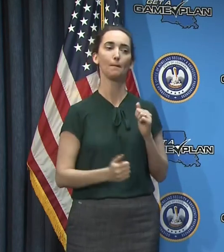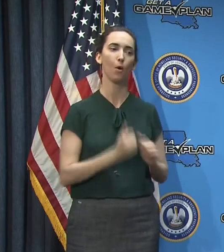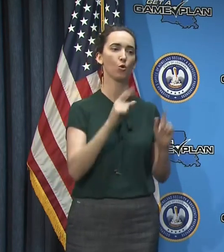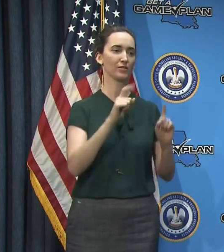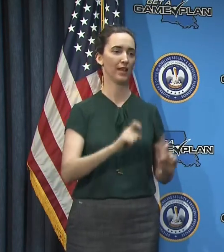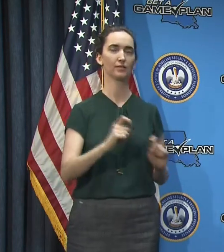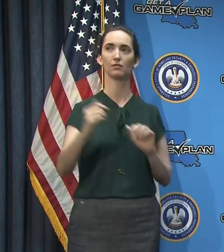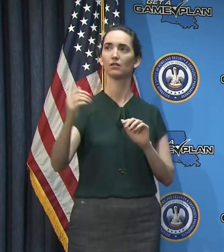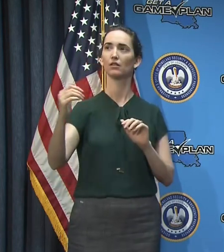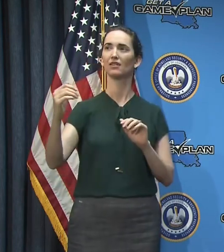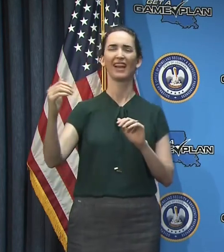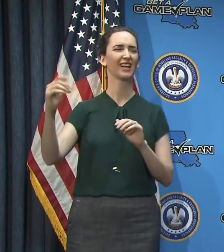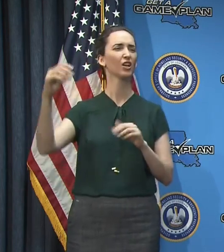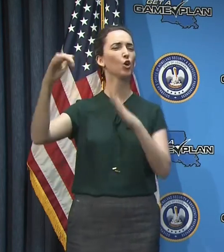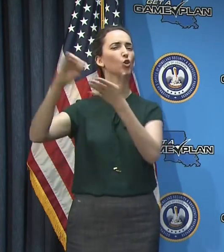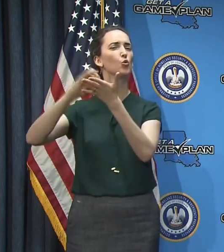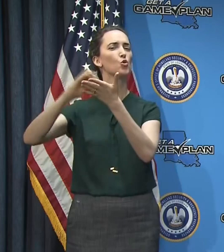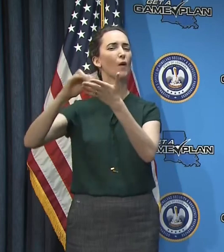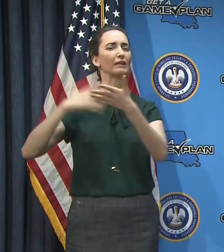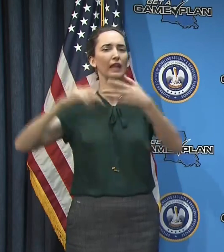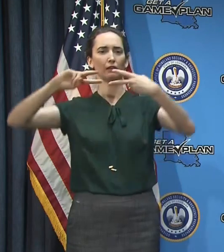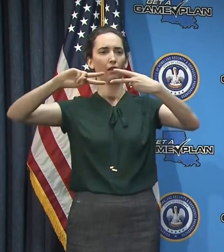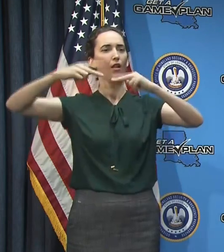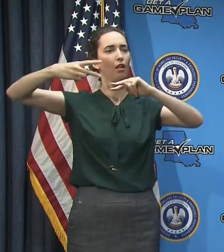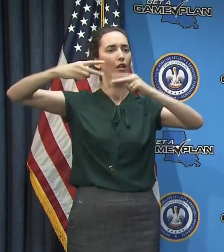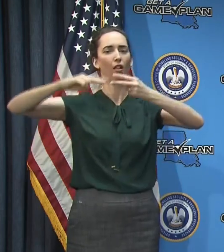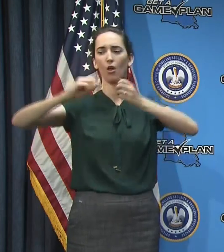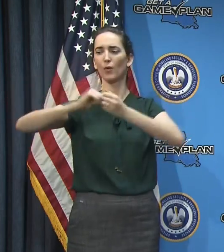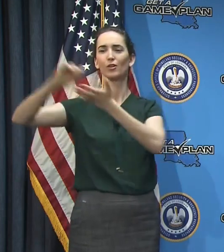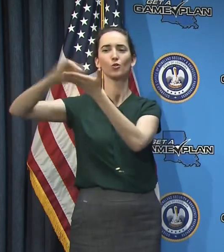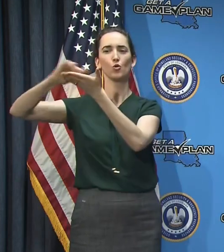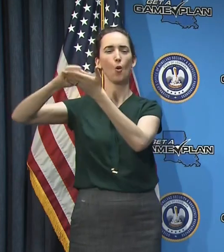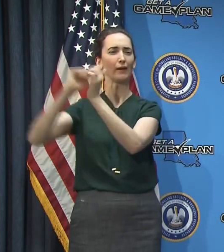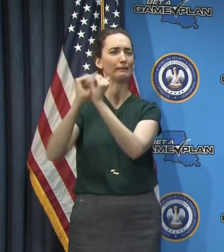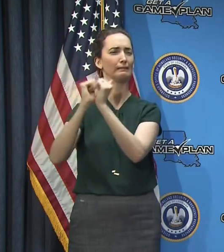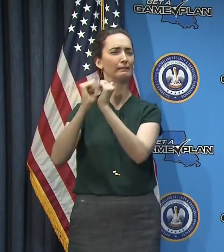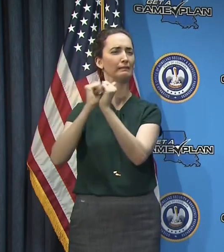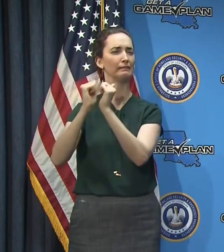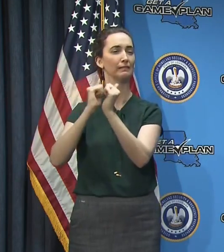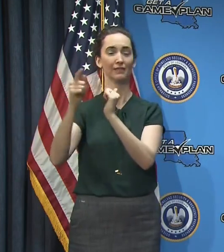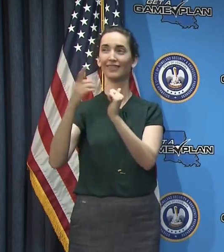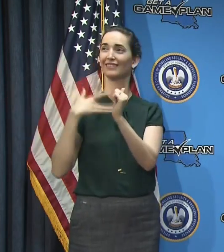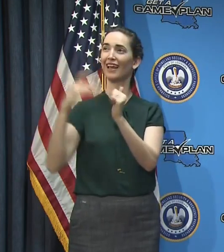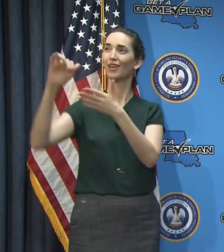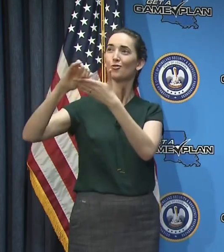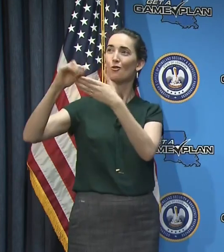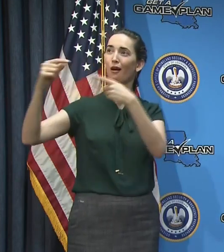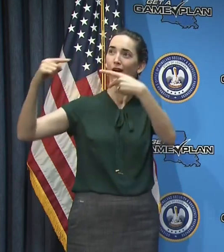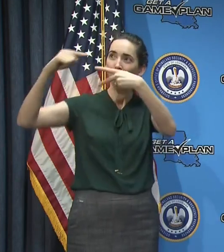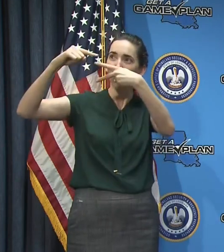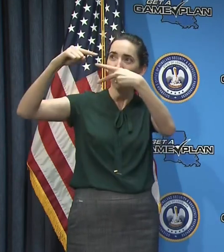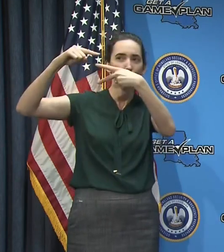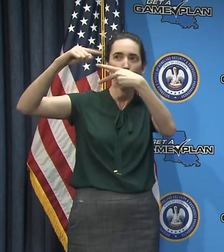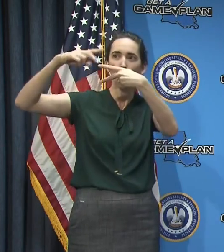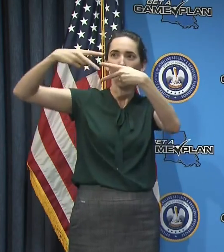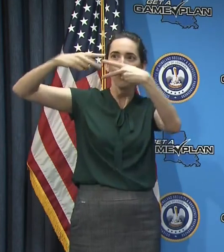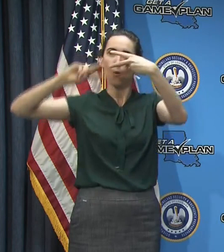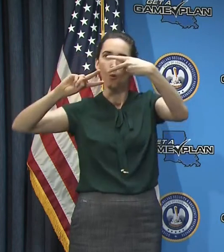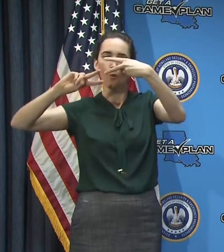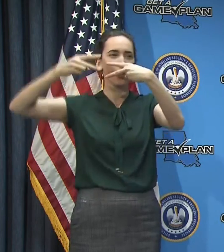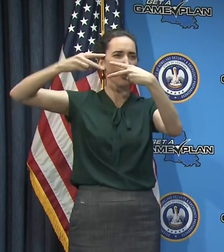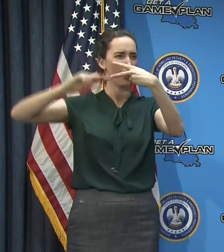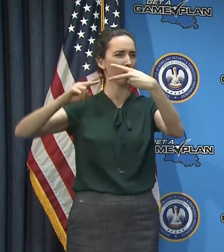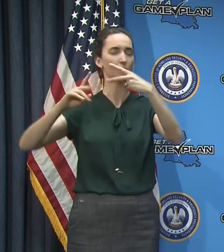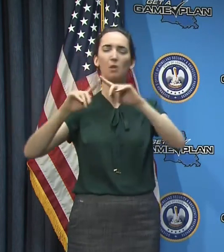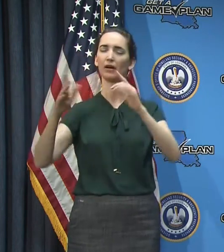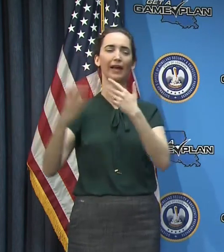one day we're number one and they're number two. then the next day it's, it's, it's the other way around. Um, but we've, we've got some more work to do